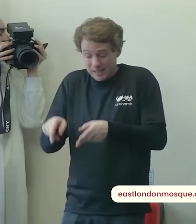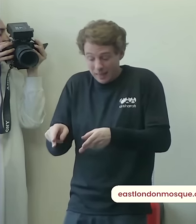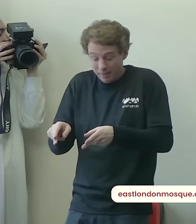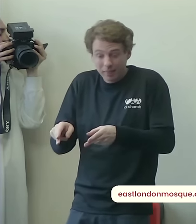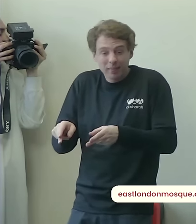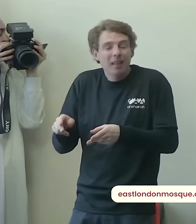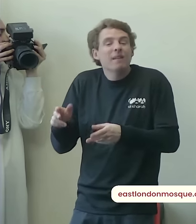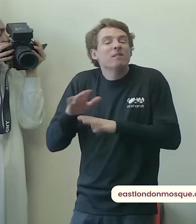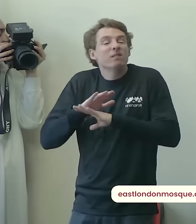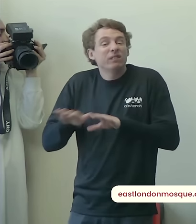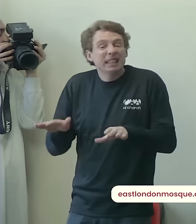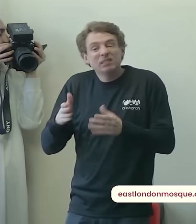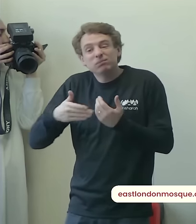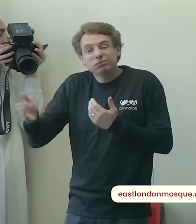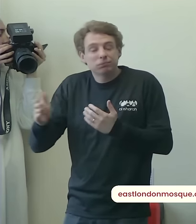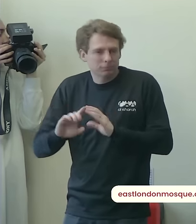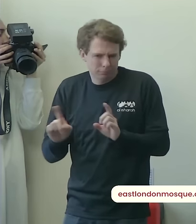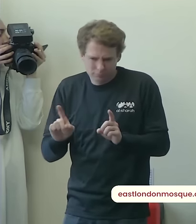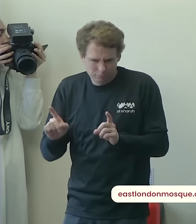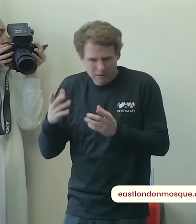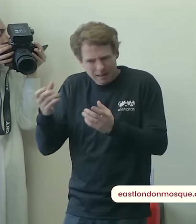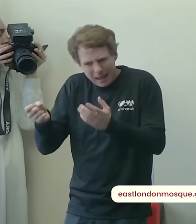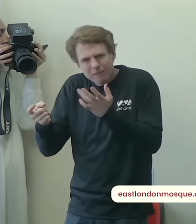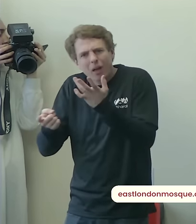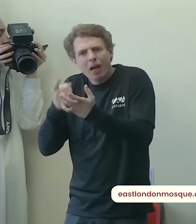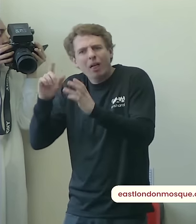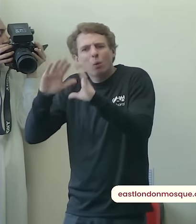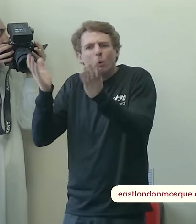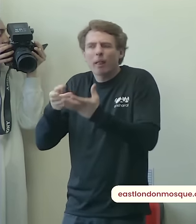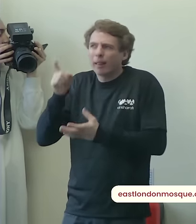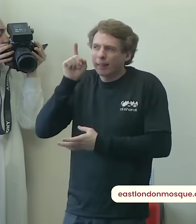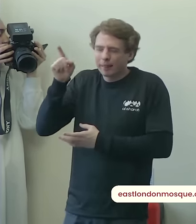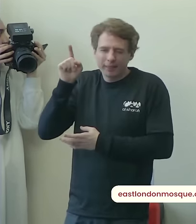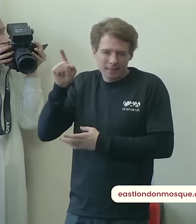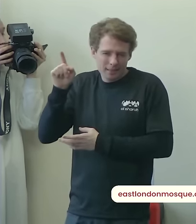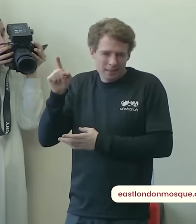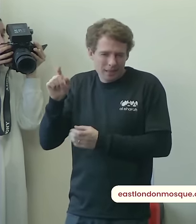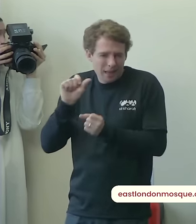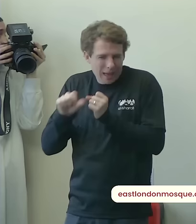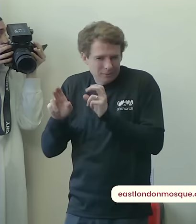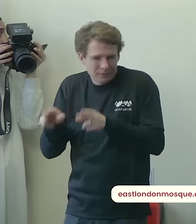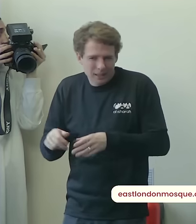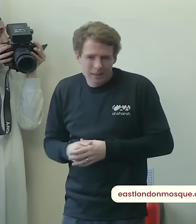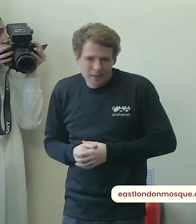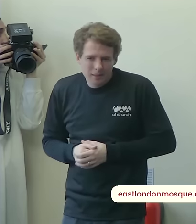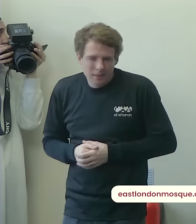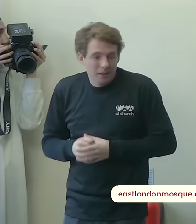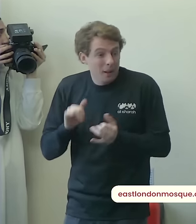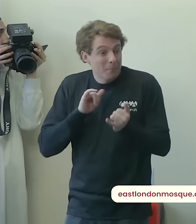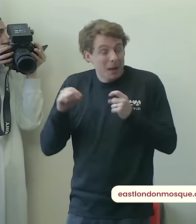have had the struggles of this world you need to know that allah will grant you the best of reward for